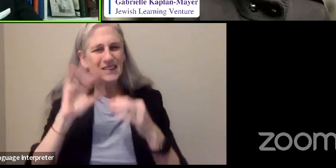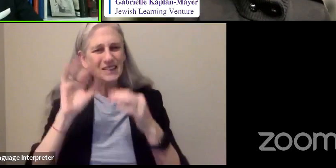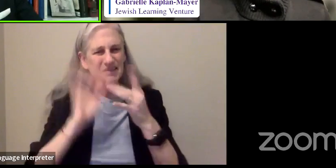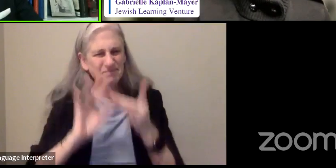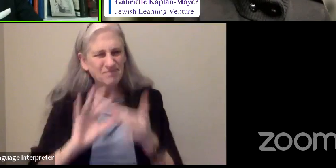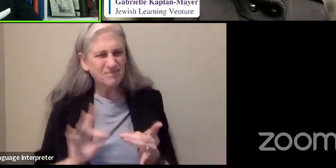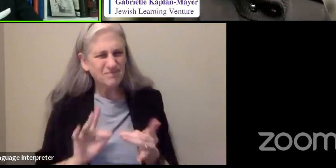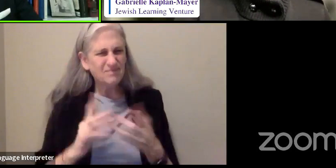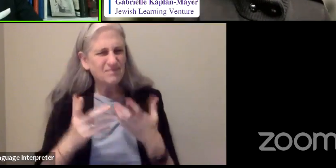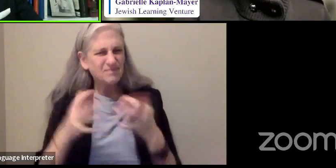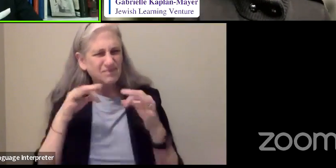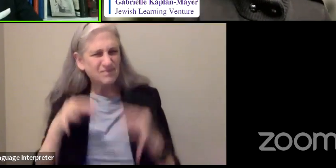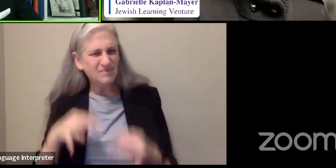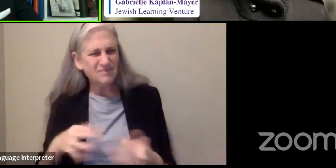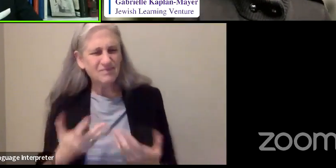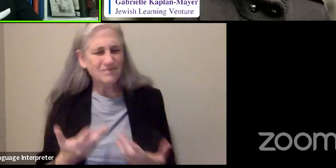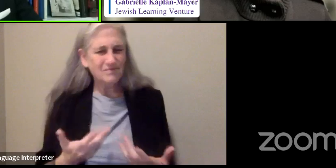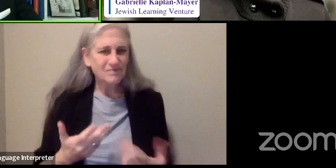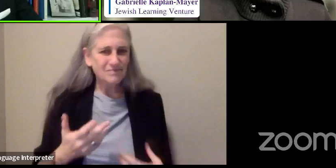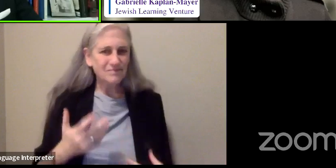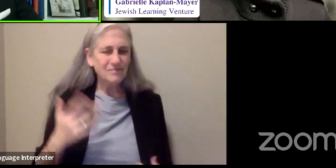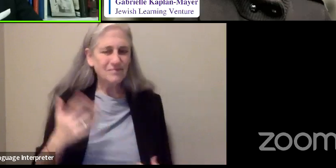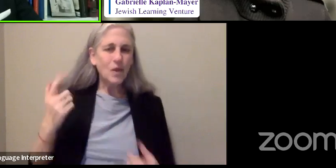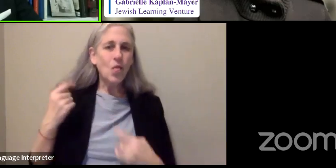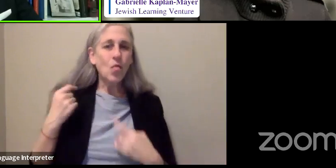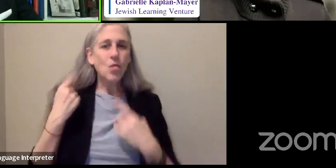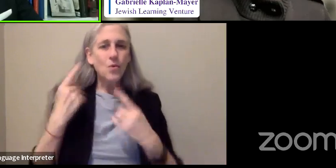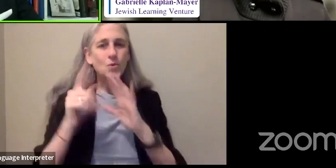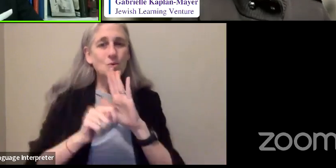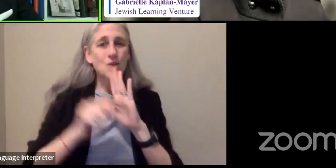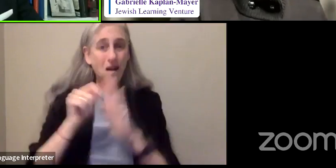that's been one of the fundamental